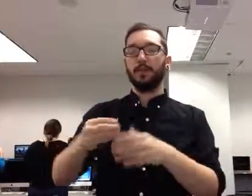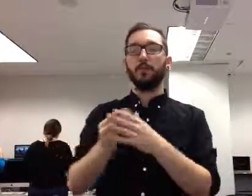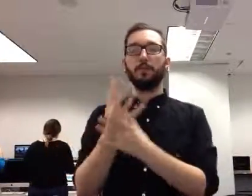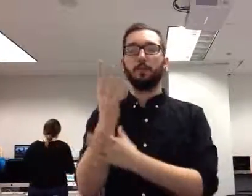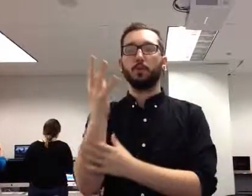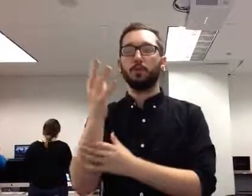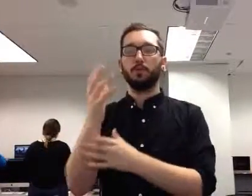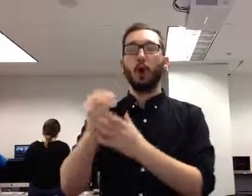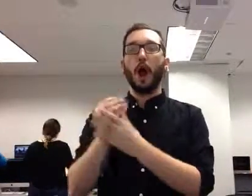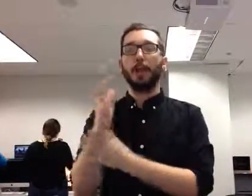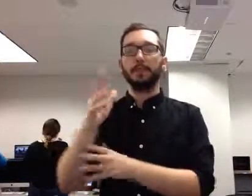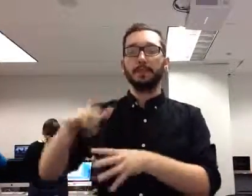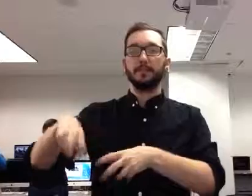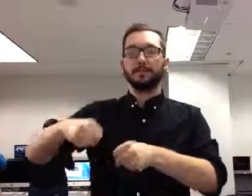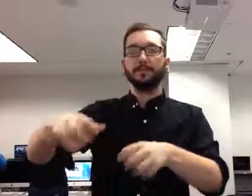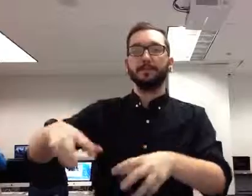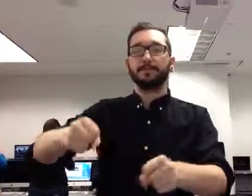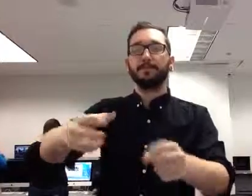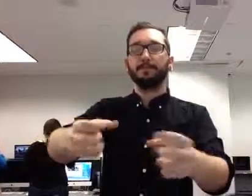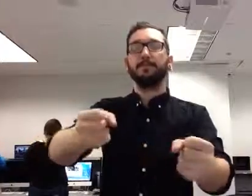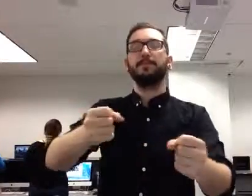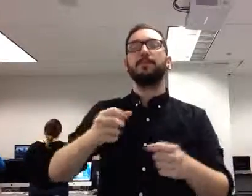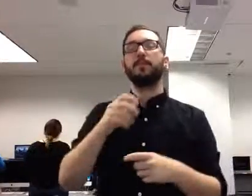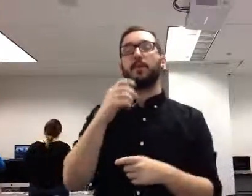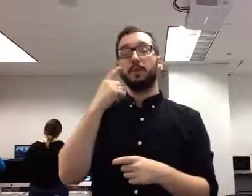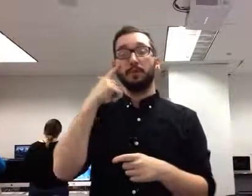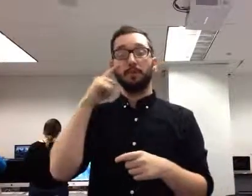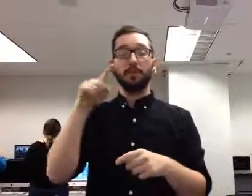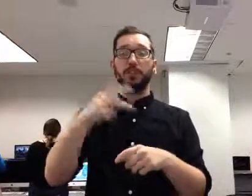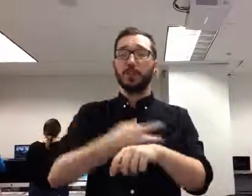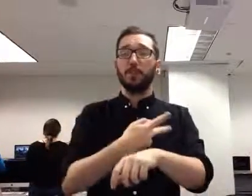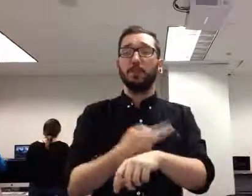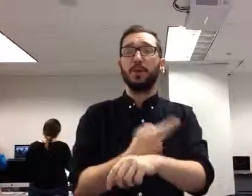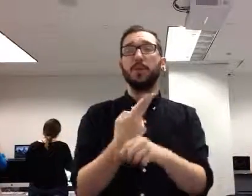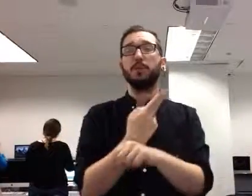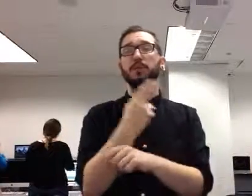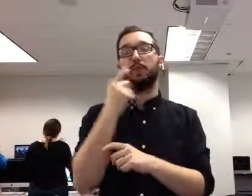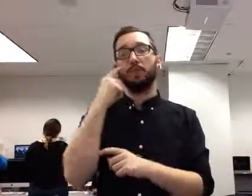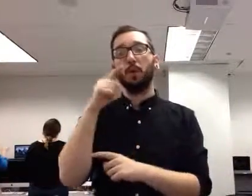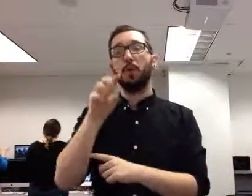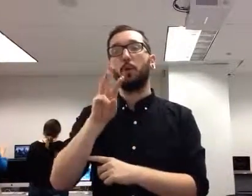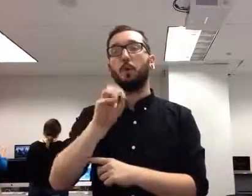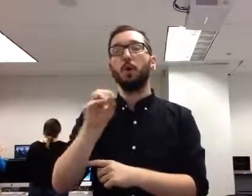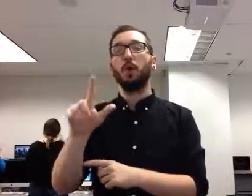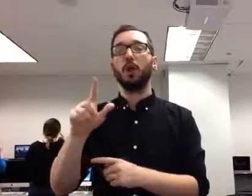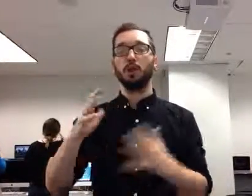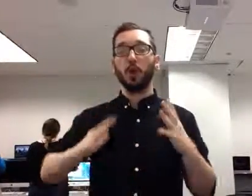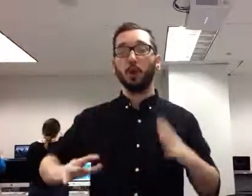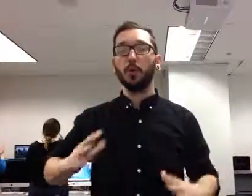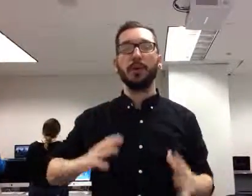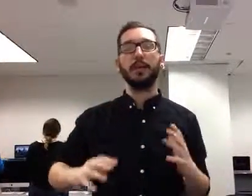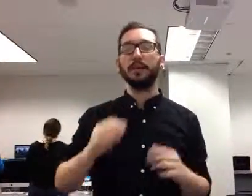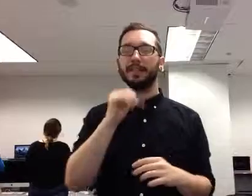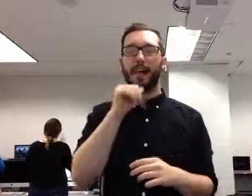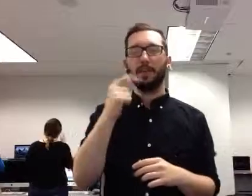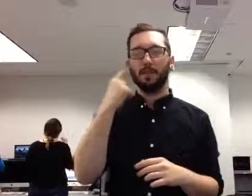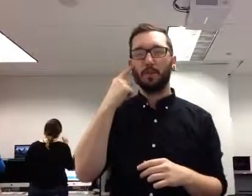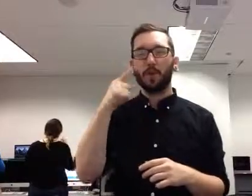butchering, and there again, sheep. There again, it was used for wool. It was used for a number of items. Not so much for killing for...